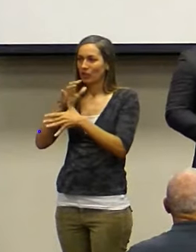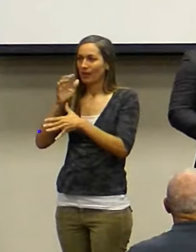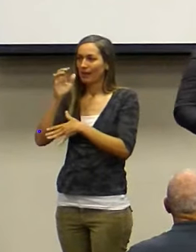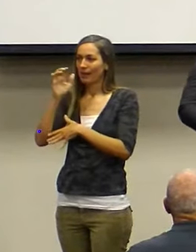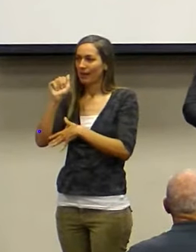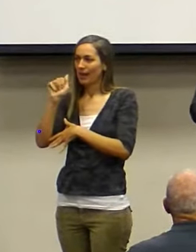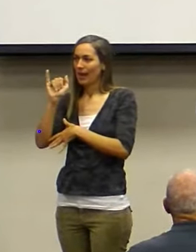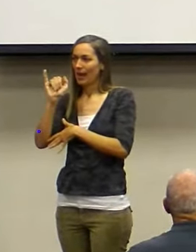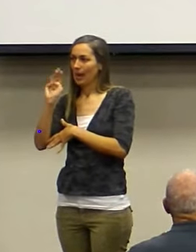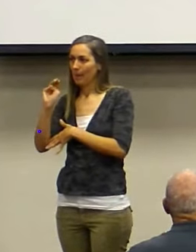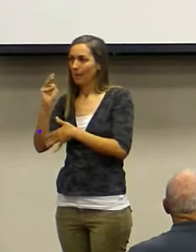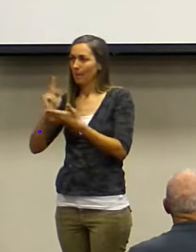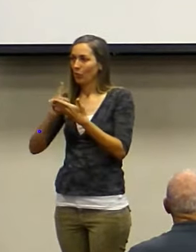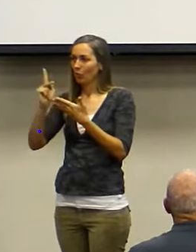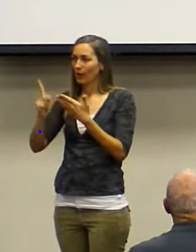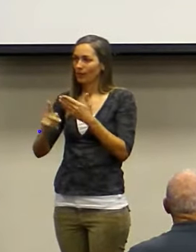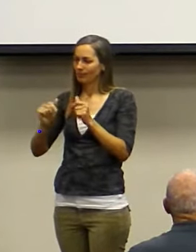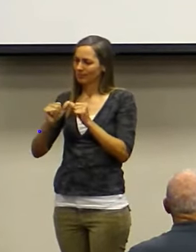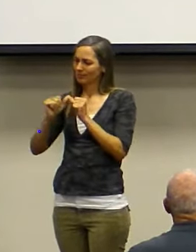continue to do the Lord's work.